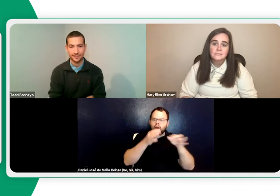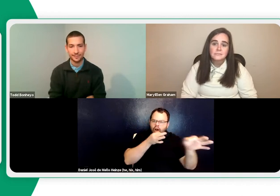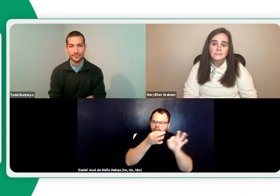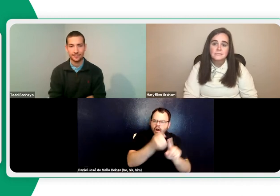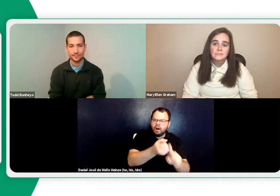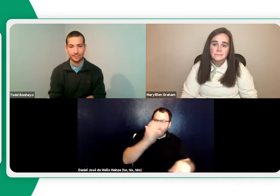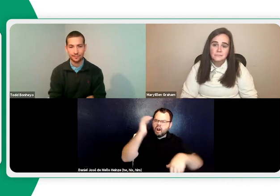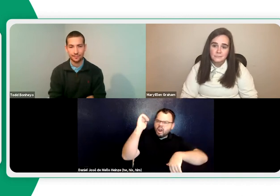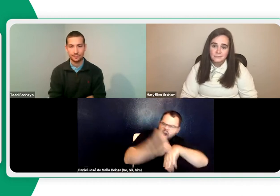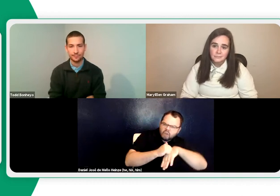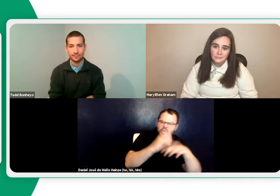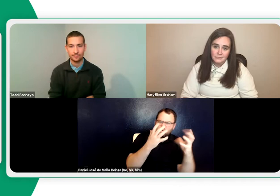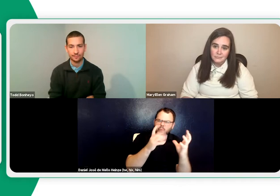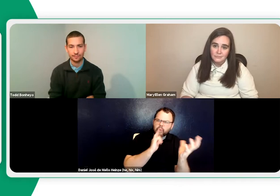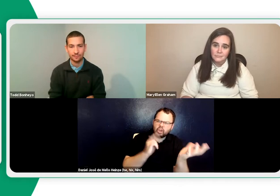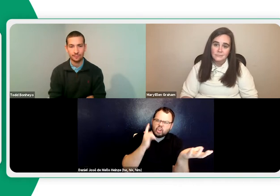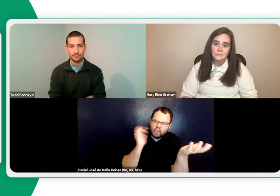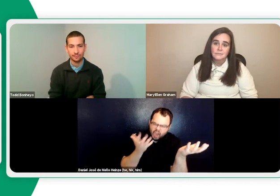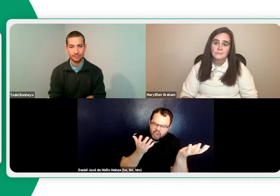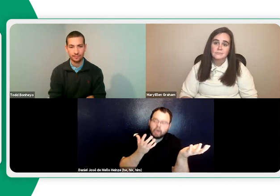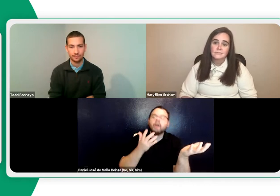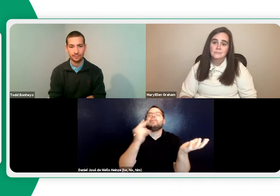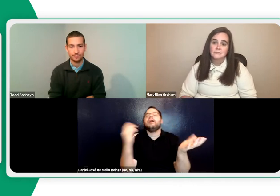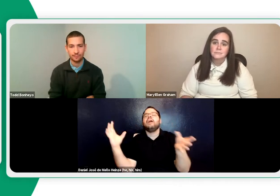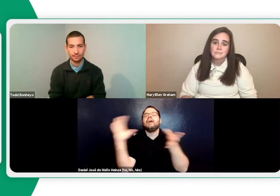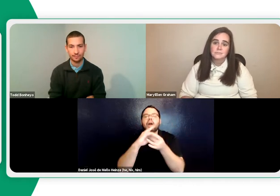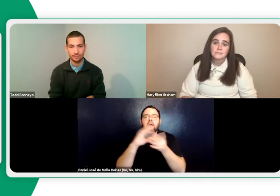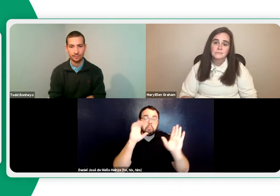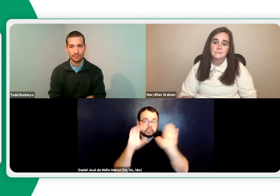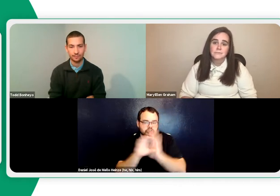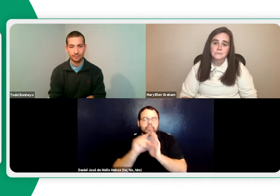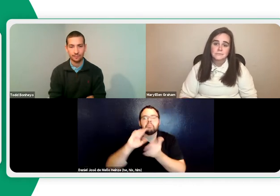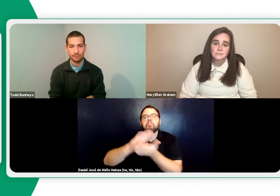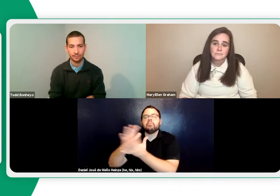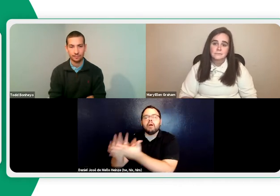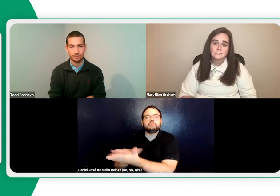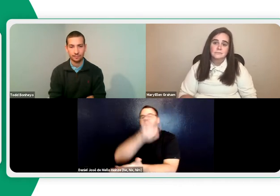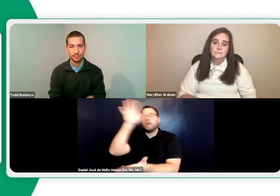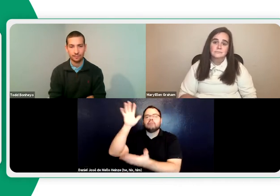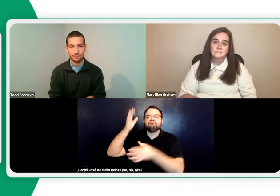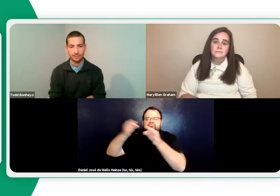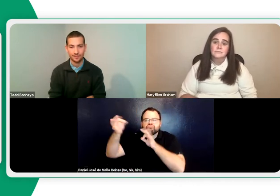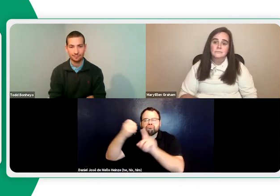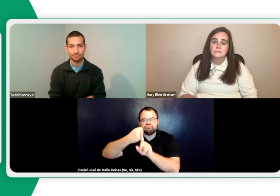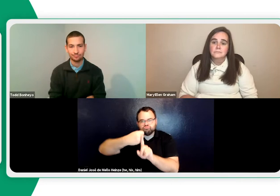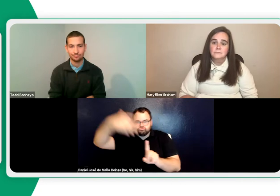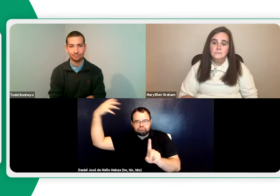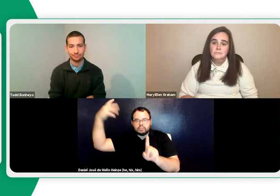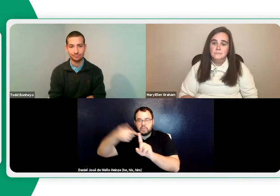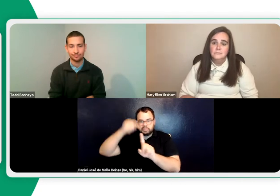pieces that some students don't have access or experience with. You have to explain what it looks like, connect it to the picture, and